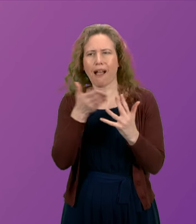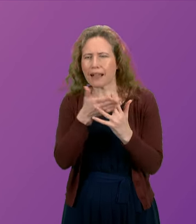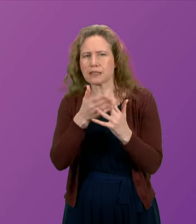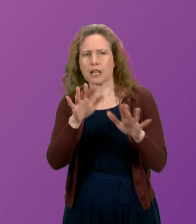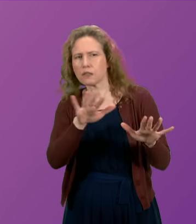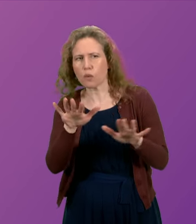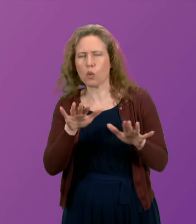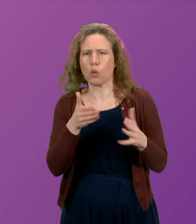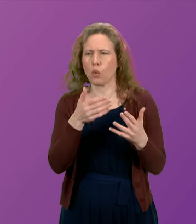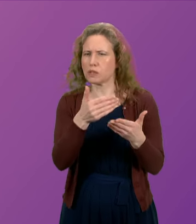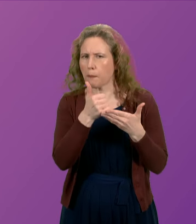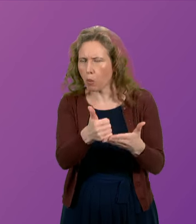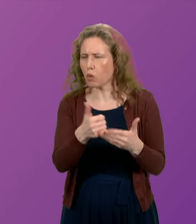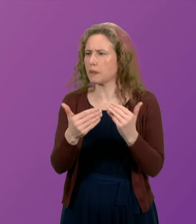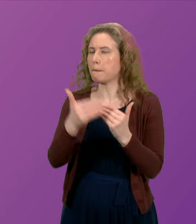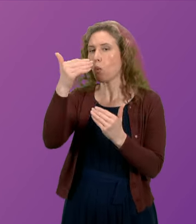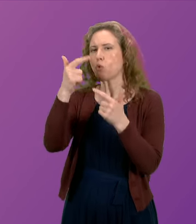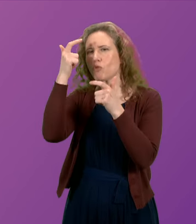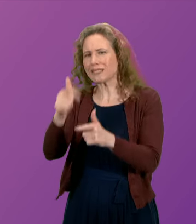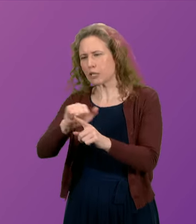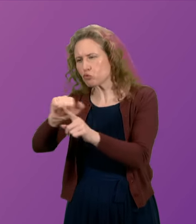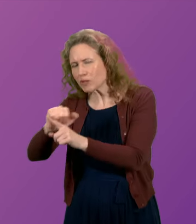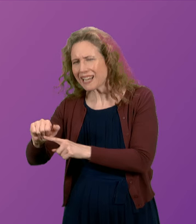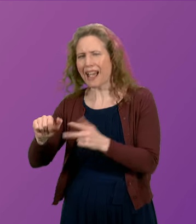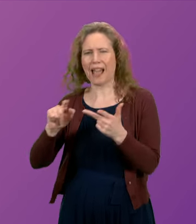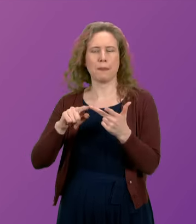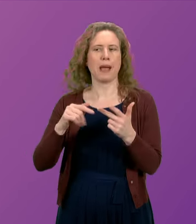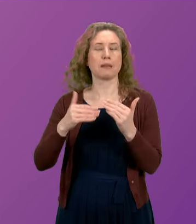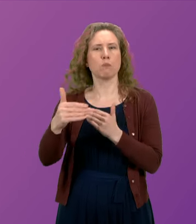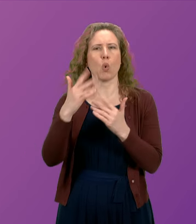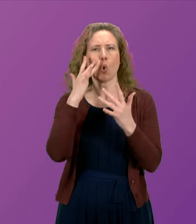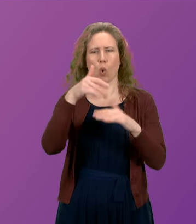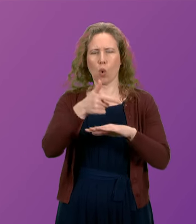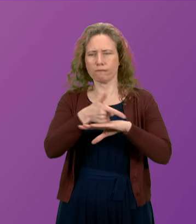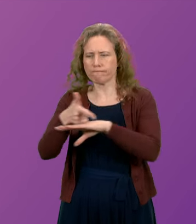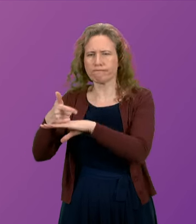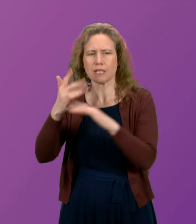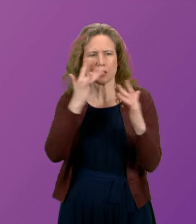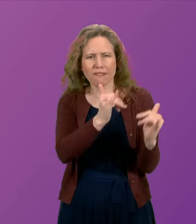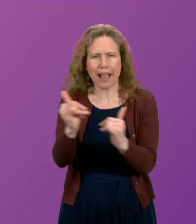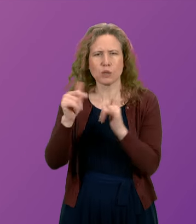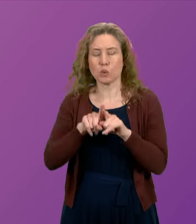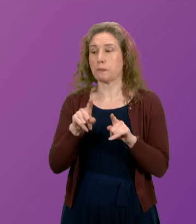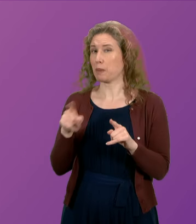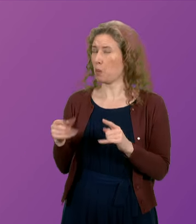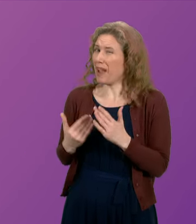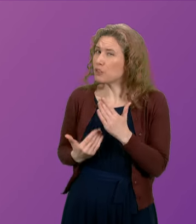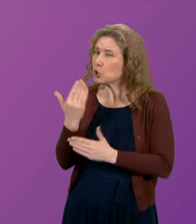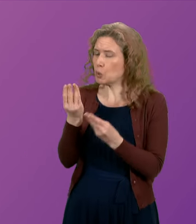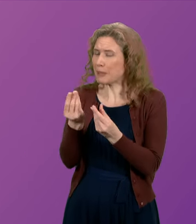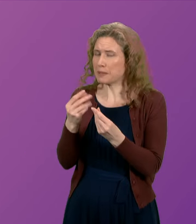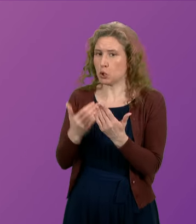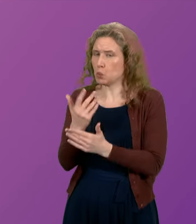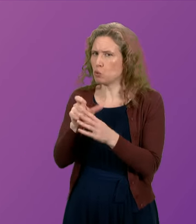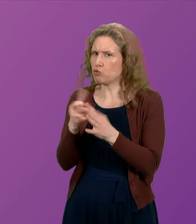increasing residential rehabilitation capacity and improving surveillance. The emergence of new substances raises further concerns